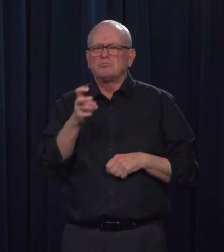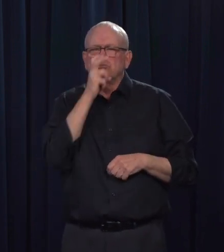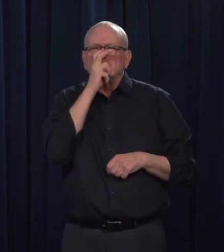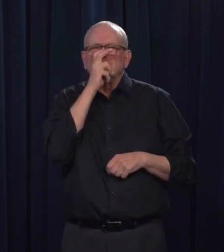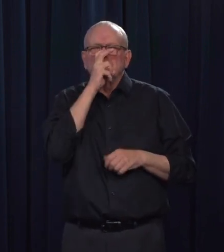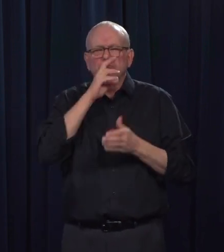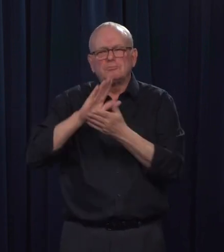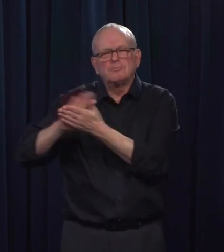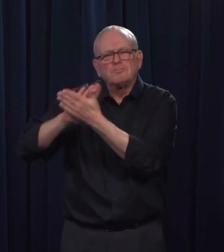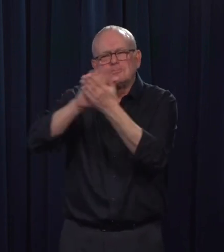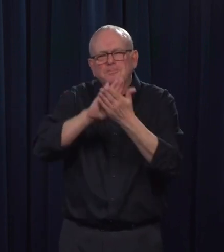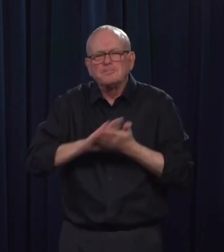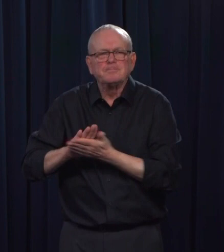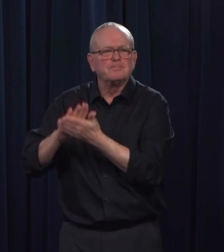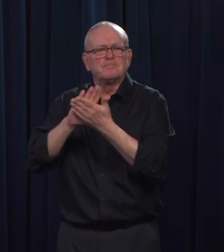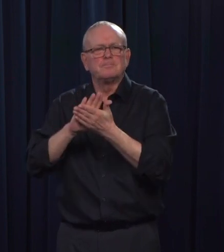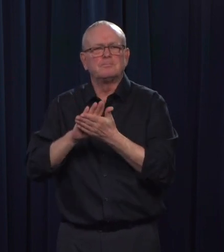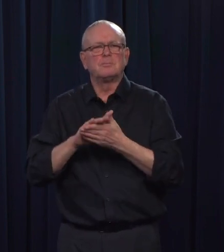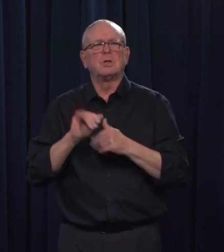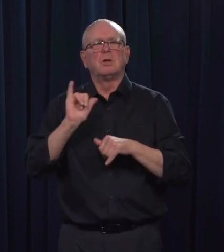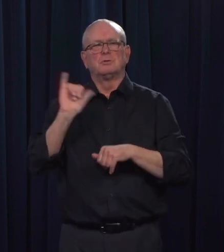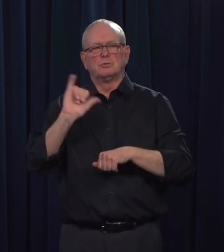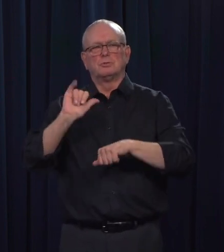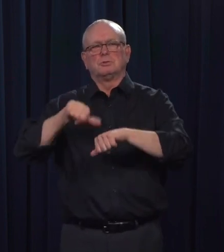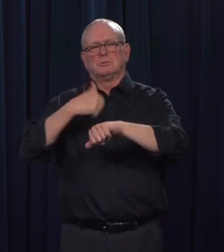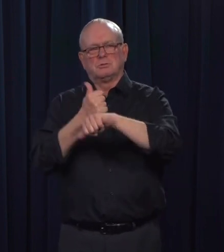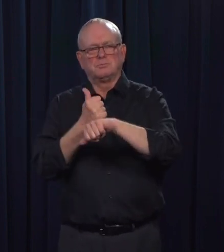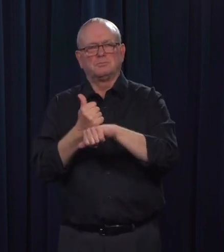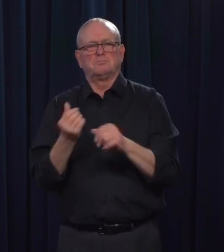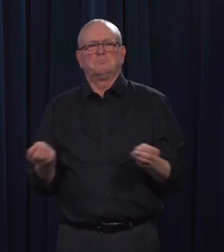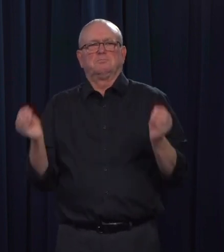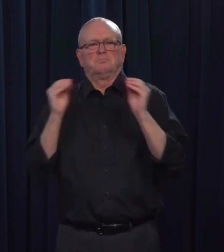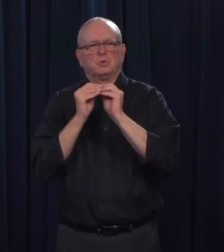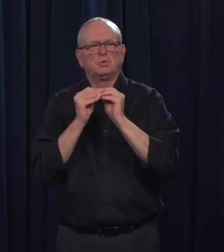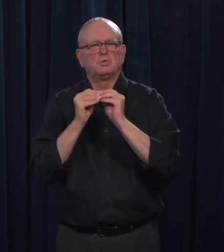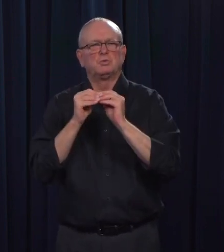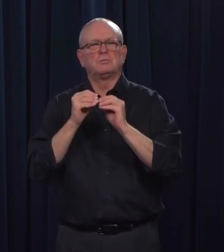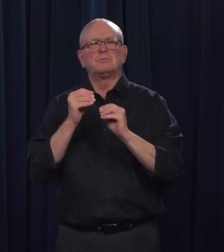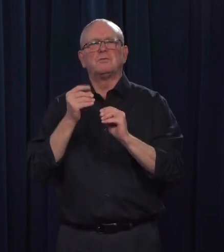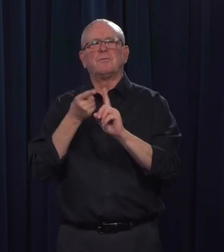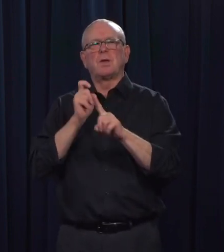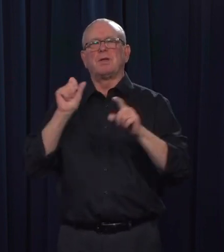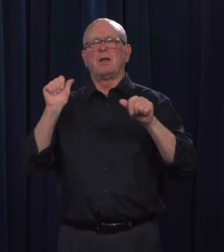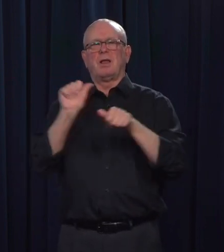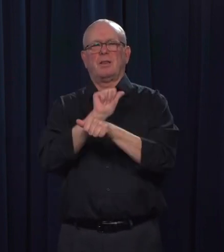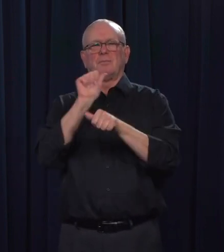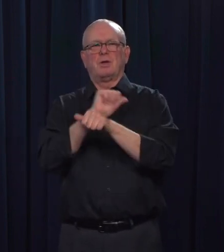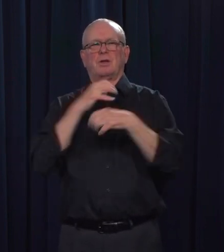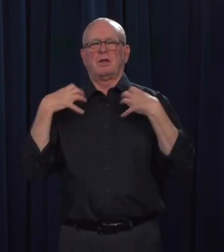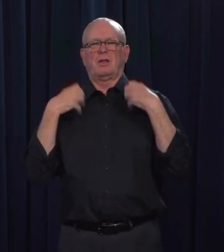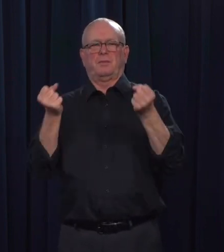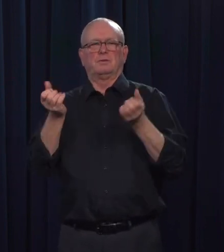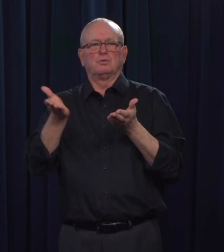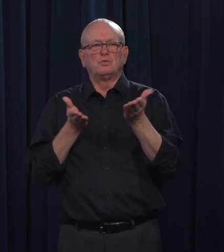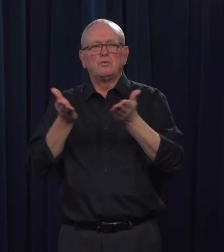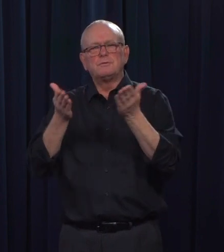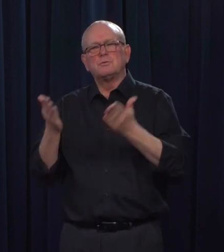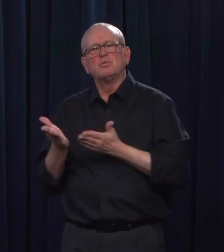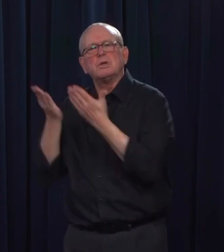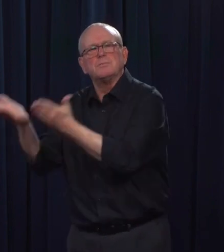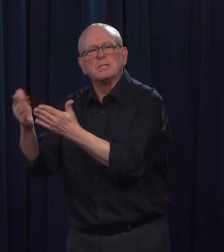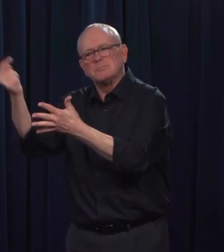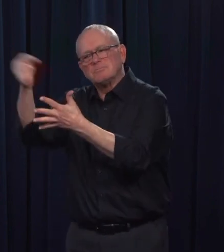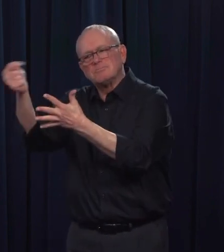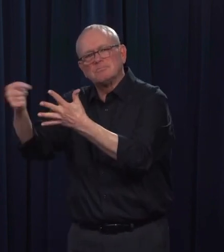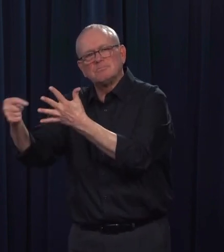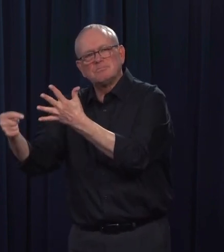implementing enhanced measures recommended by Alberta Health Services and the Canadian Food Inspection Agency guidelines to ensure staff